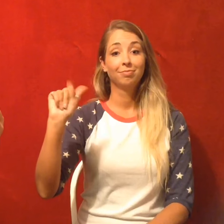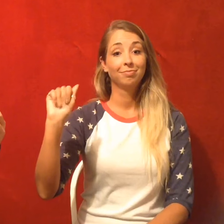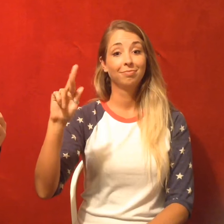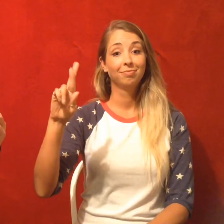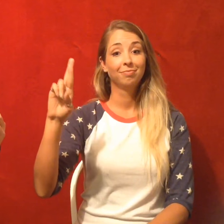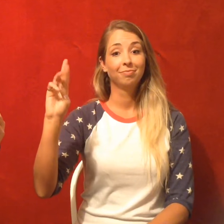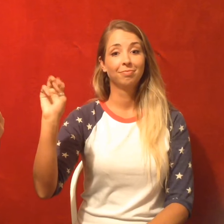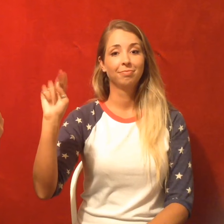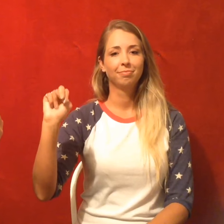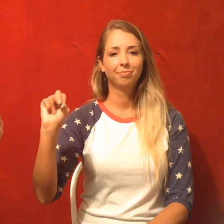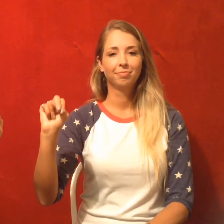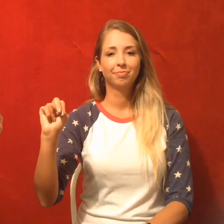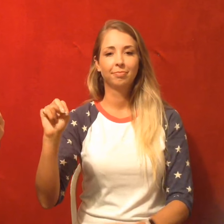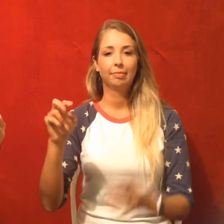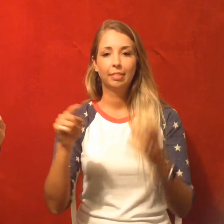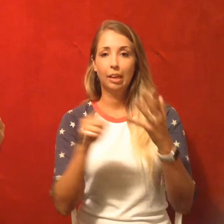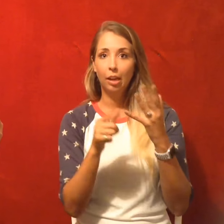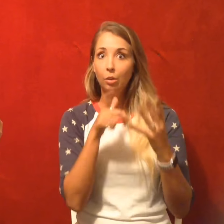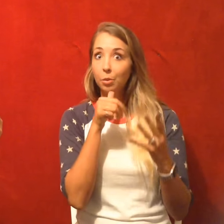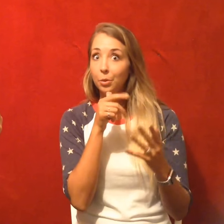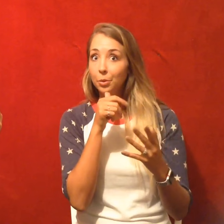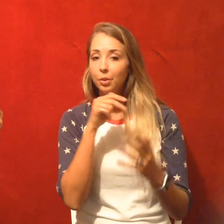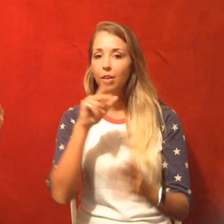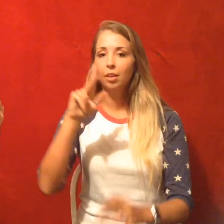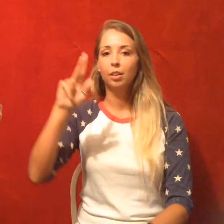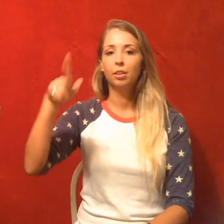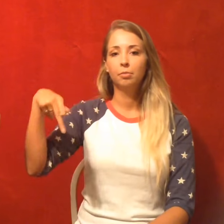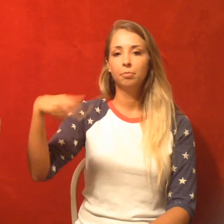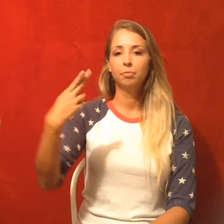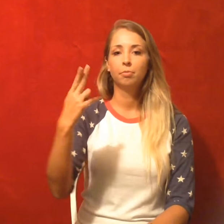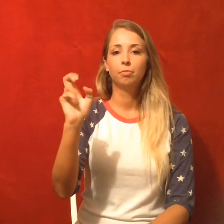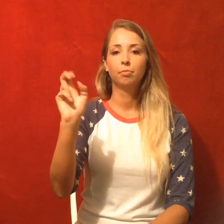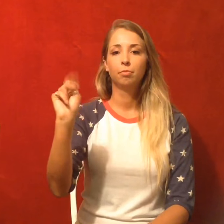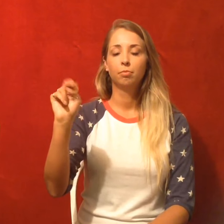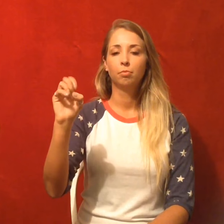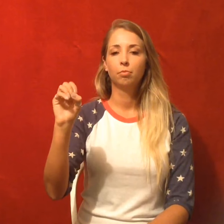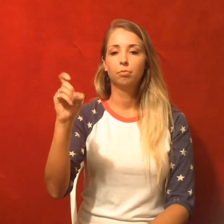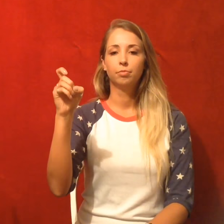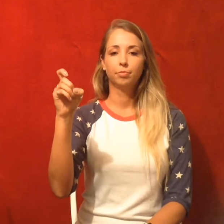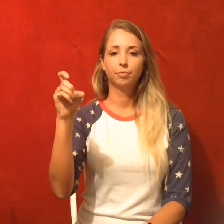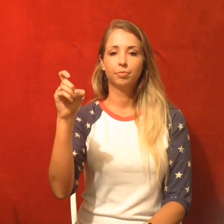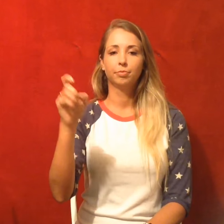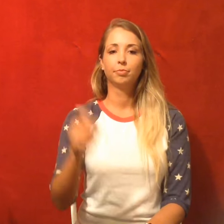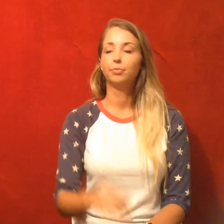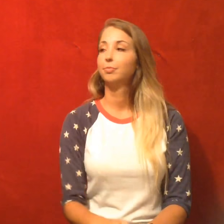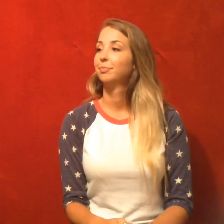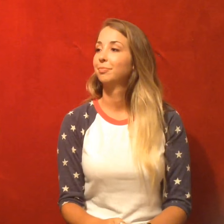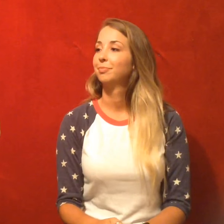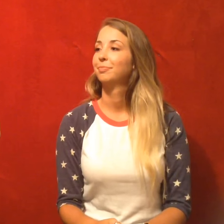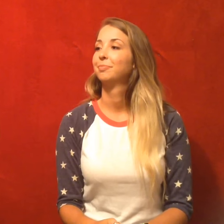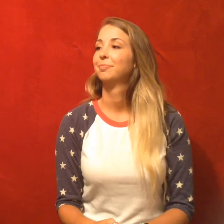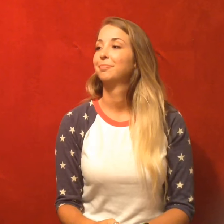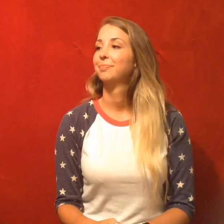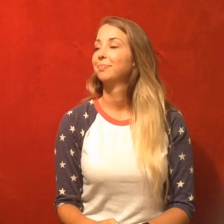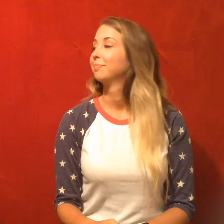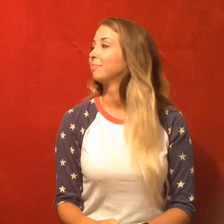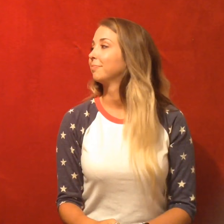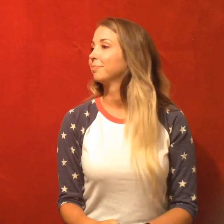again Chris Claremont. This is the first Phoenix. Phoenix. Very awesome. Phoenix is a